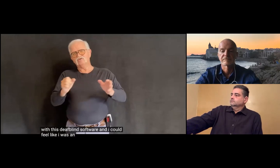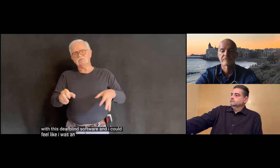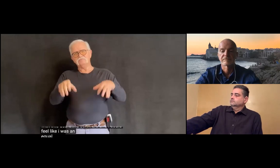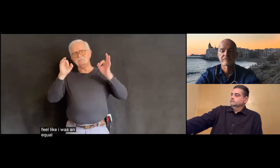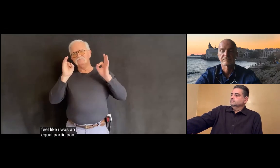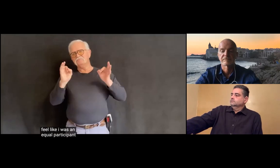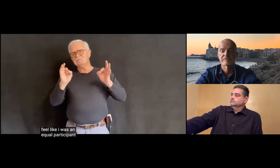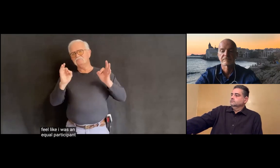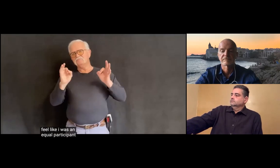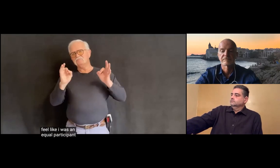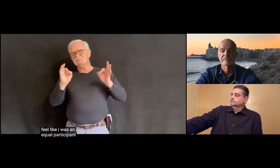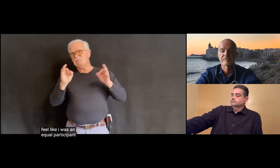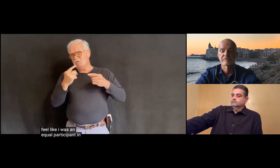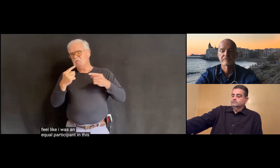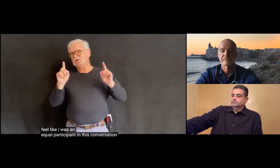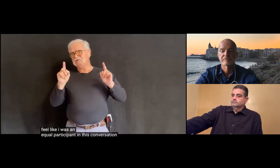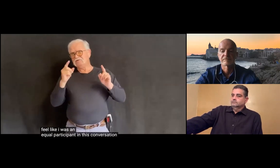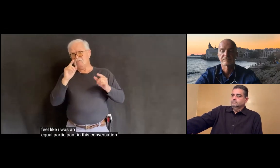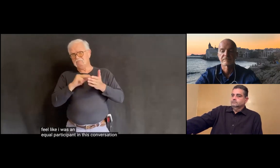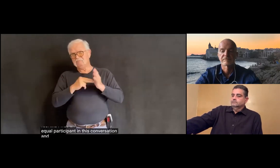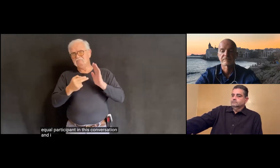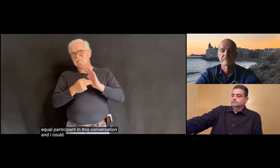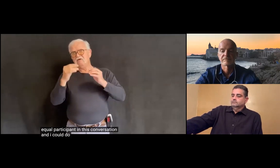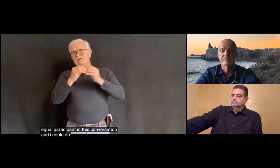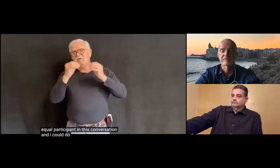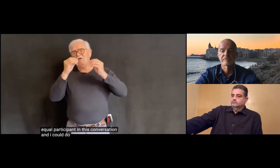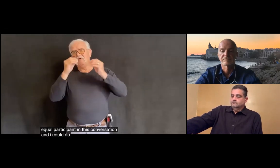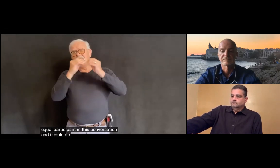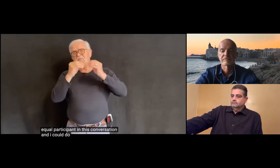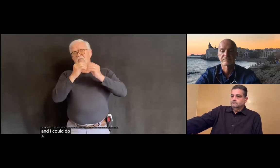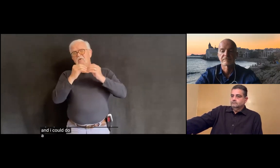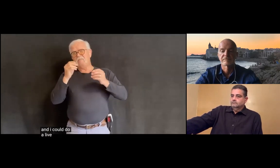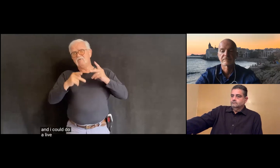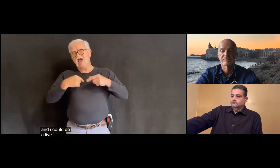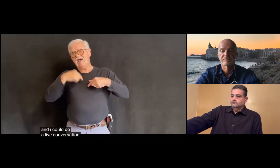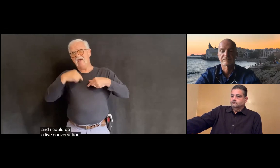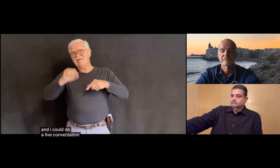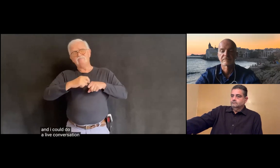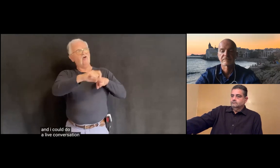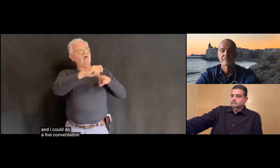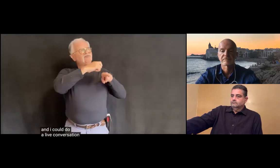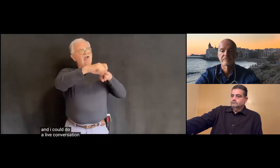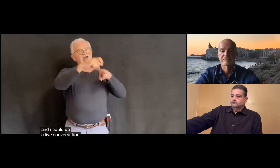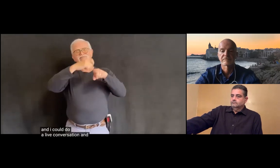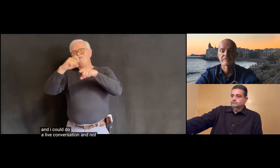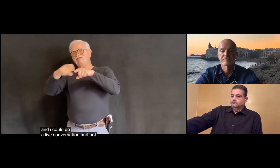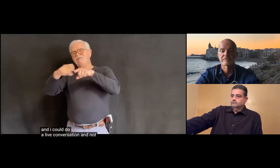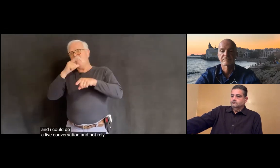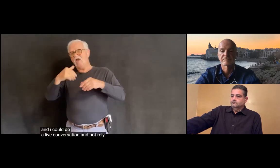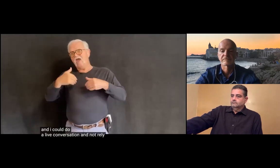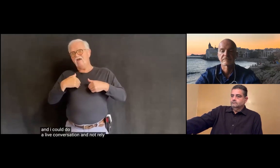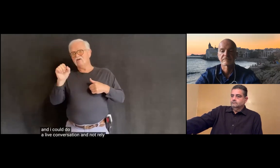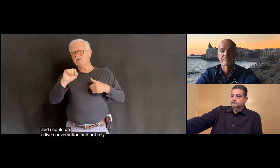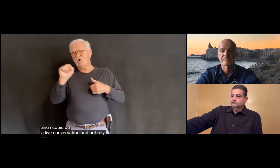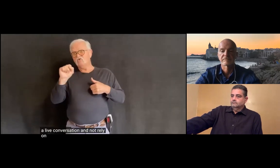a piece of participants in these conversations. And I could do a live conversation and not rely